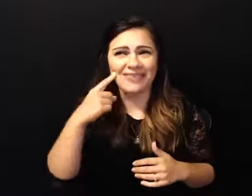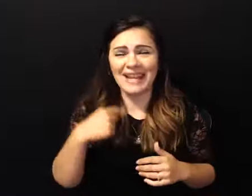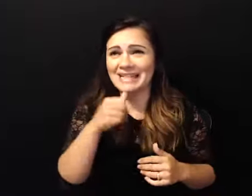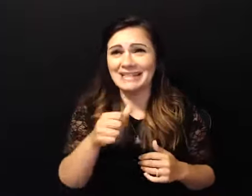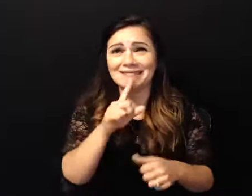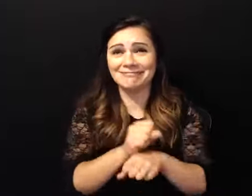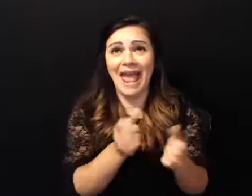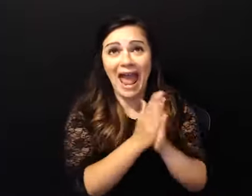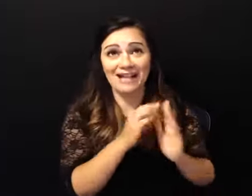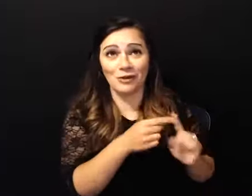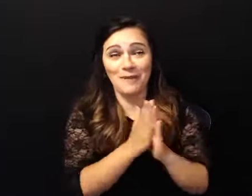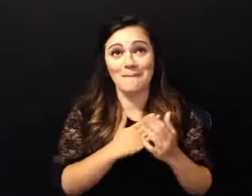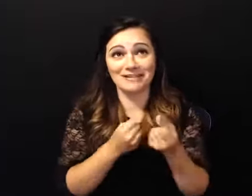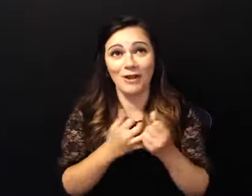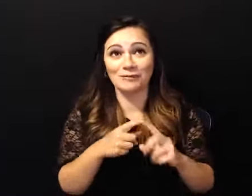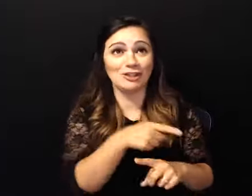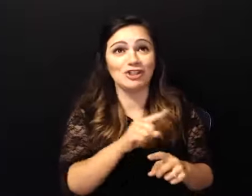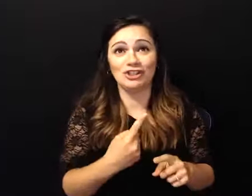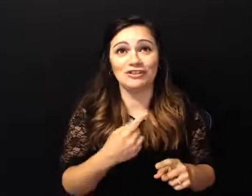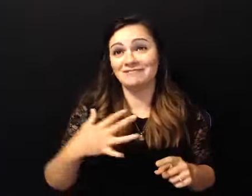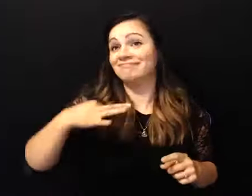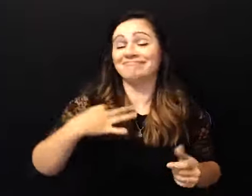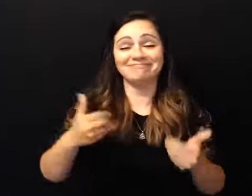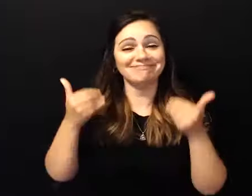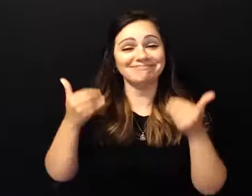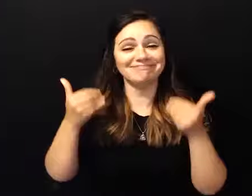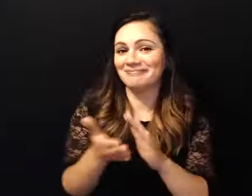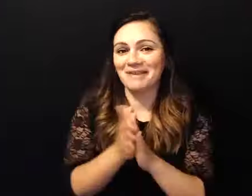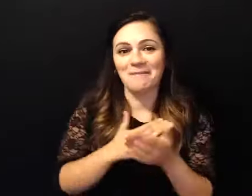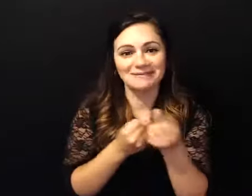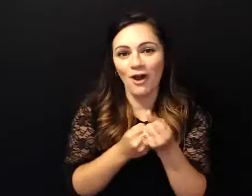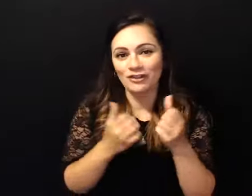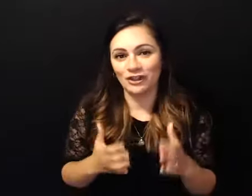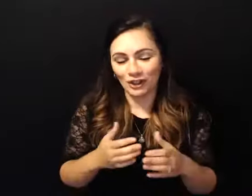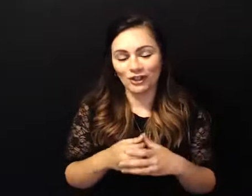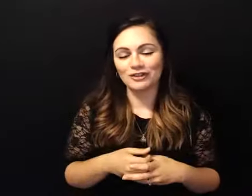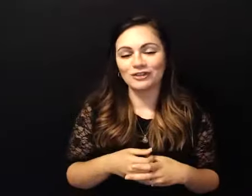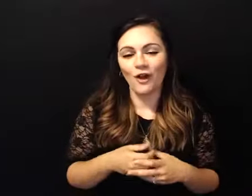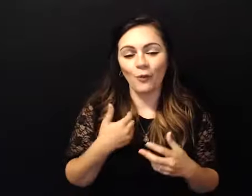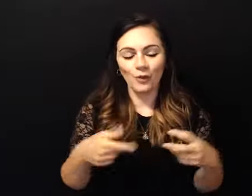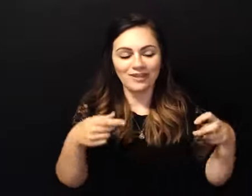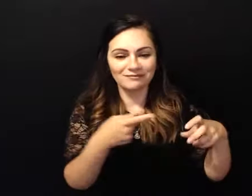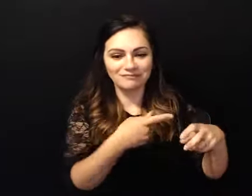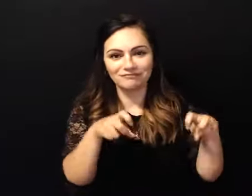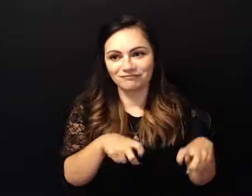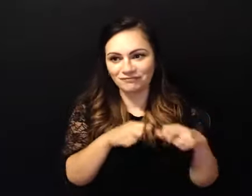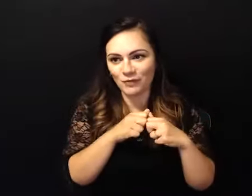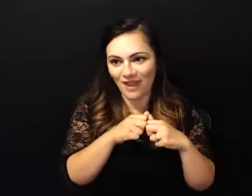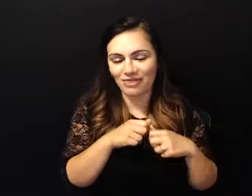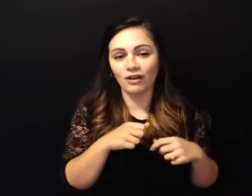and she you know was out there on the front porch with me and she said you know i want you to write this in your book so she gave me a pen handed me this book uh